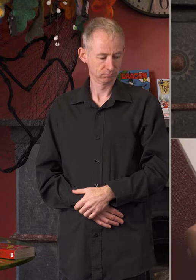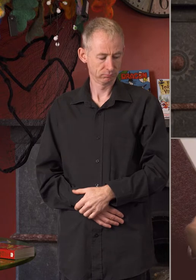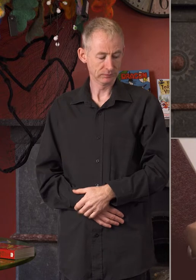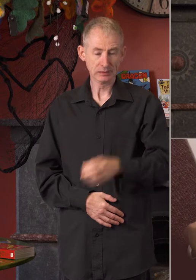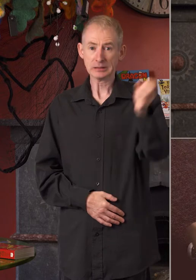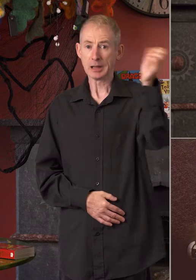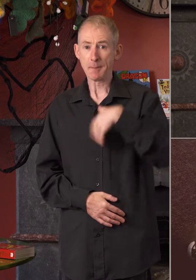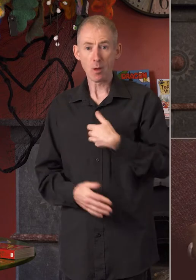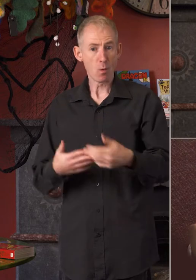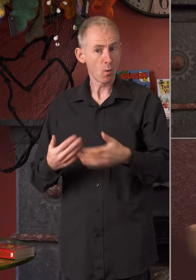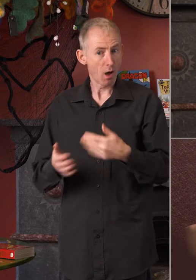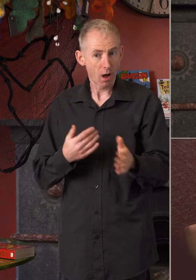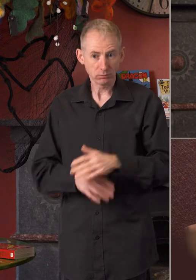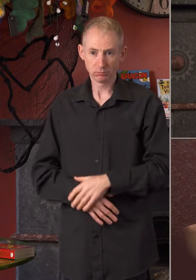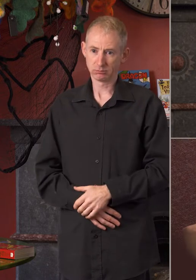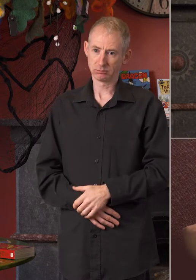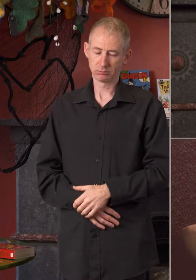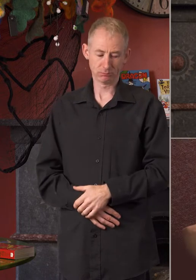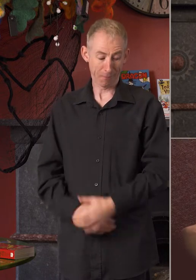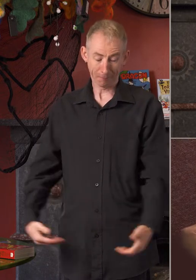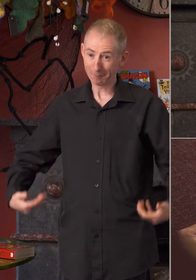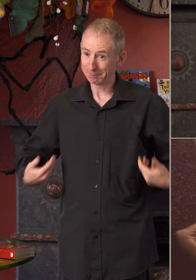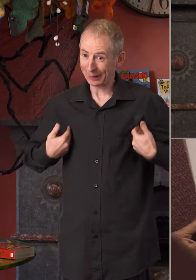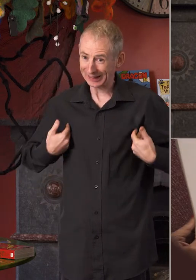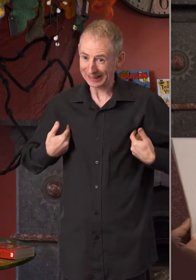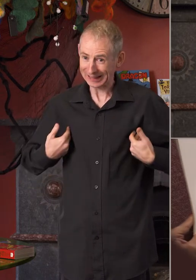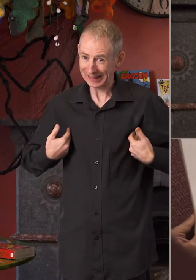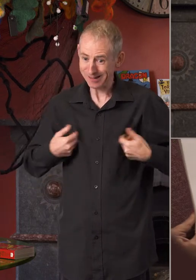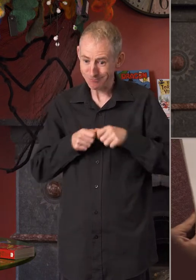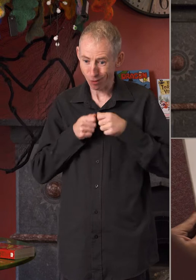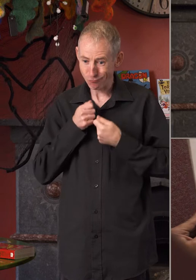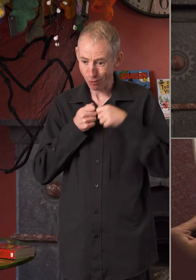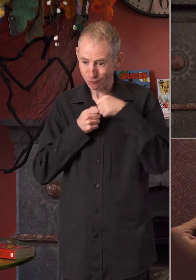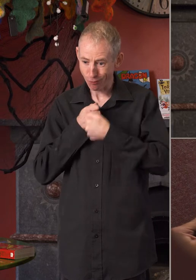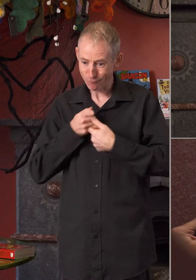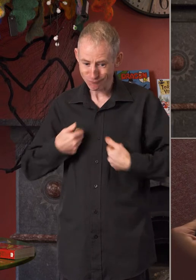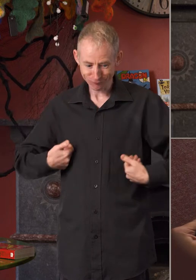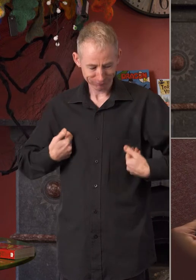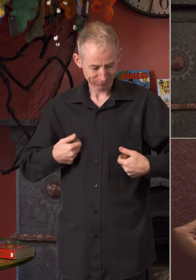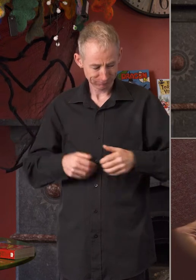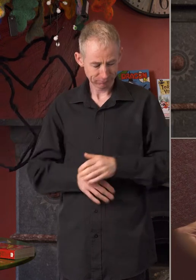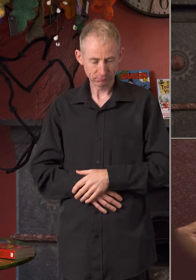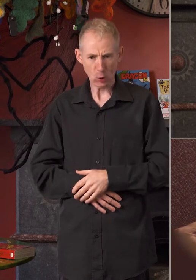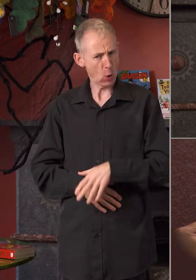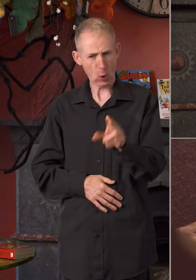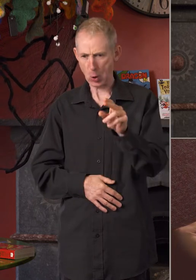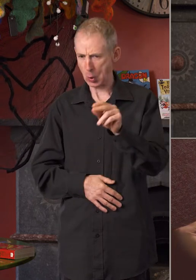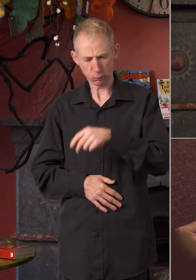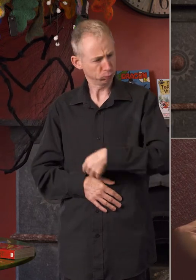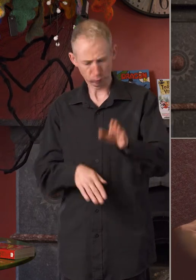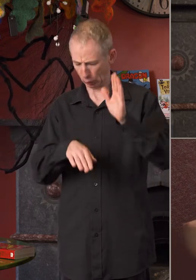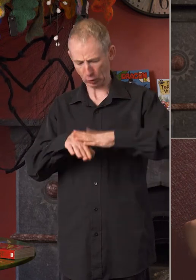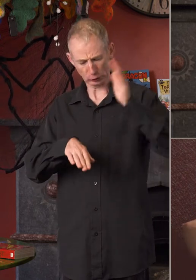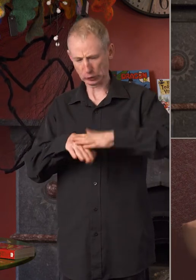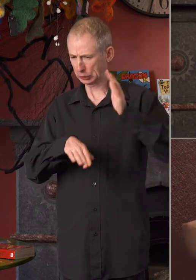So they sent me a monkey. He was too